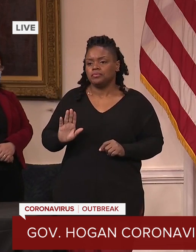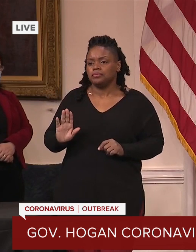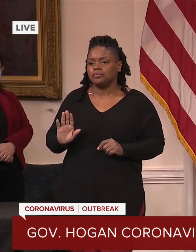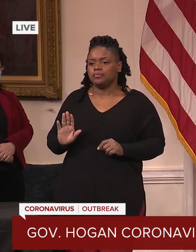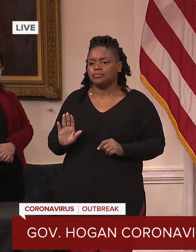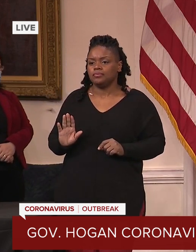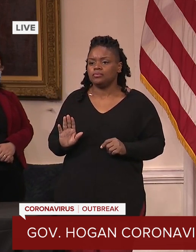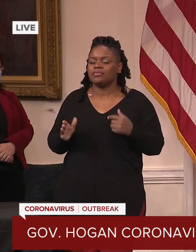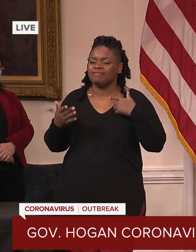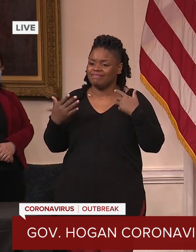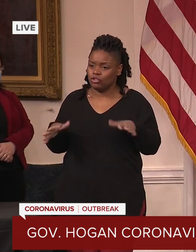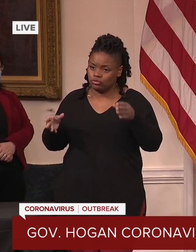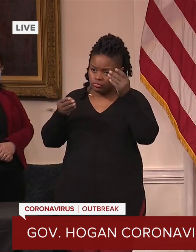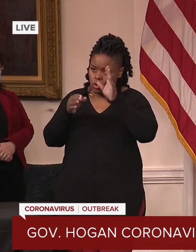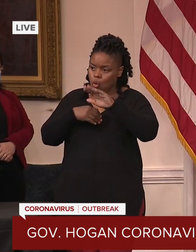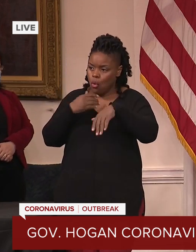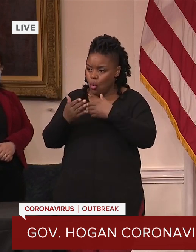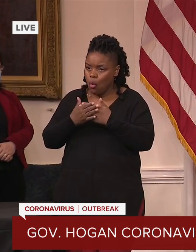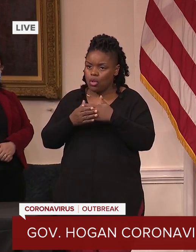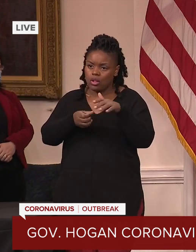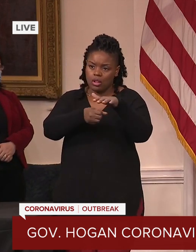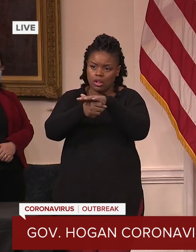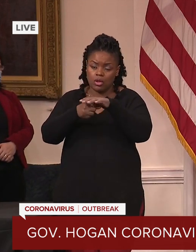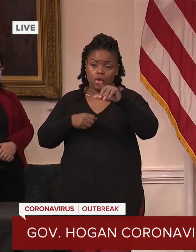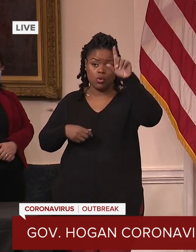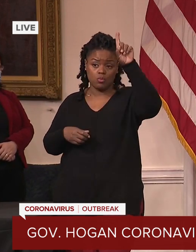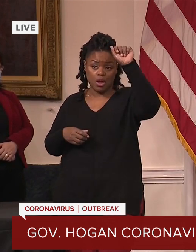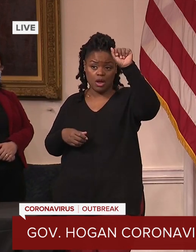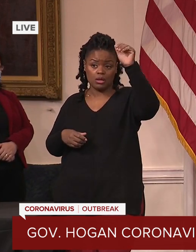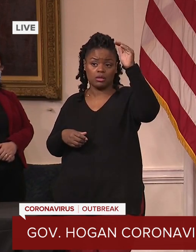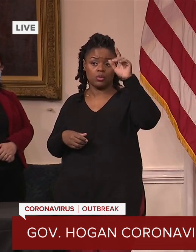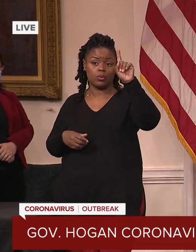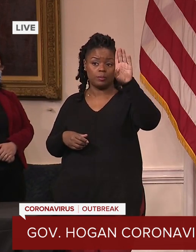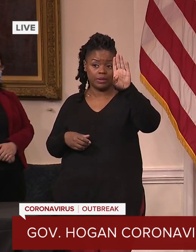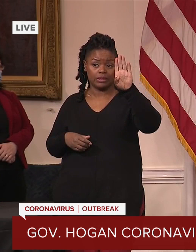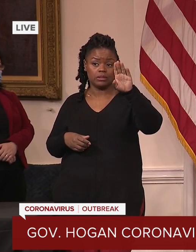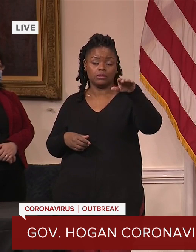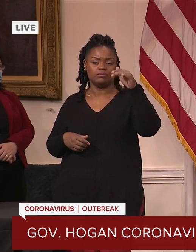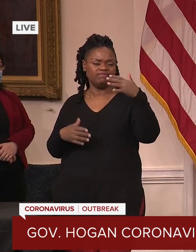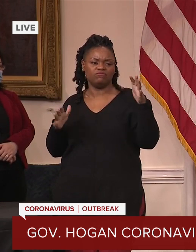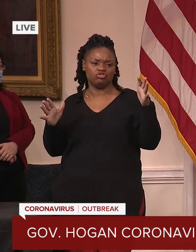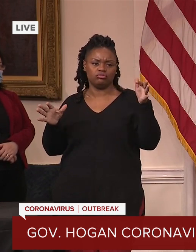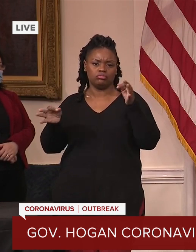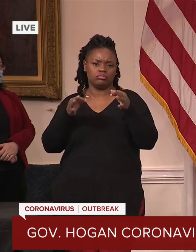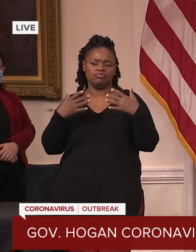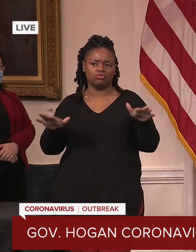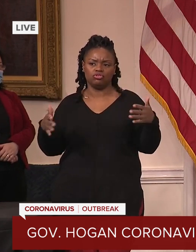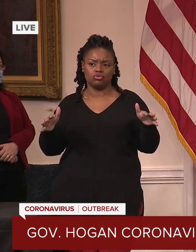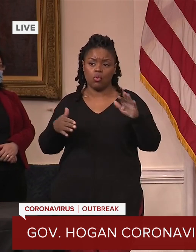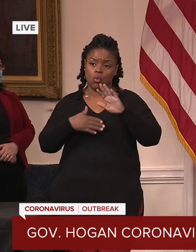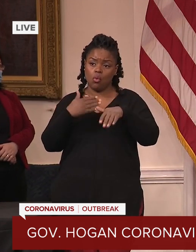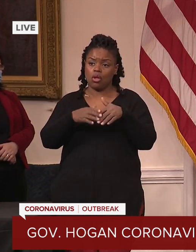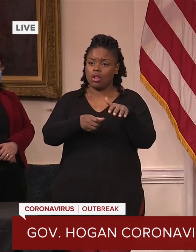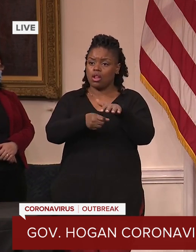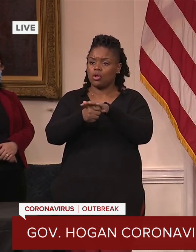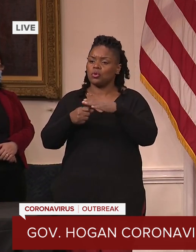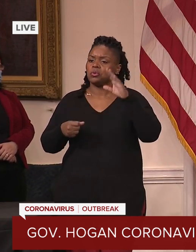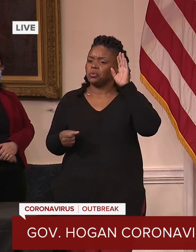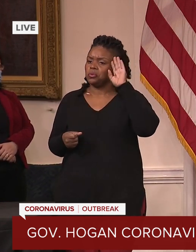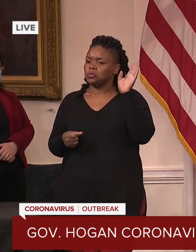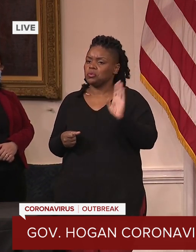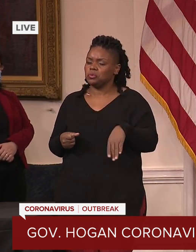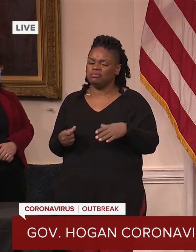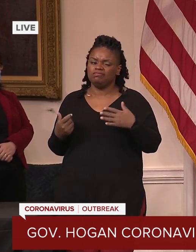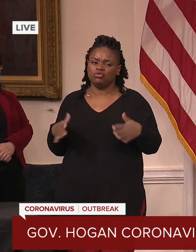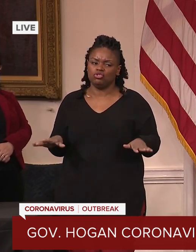with the county health departments exactly the same way almost every single day. You know, Prince George County and Baltimore City are